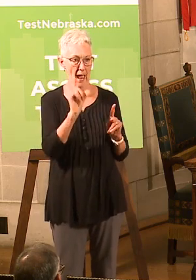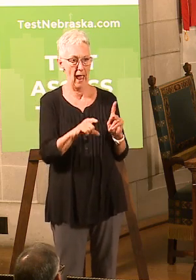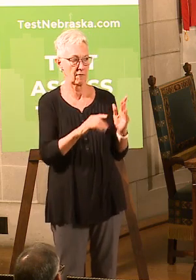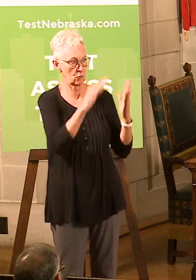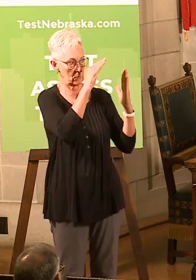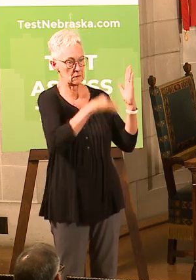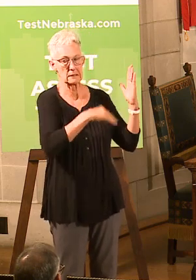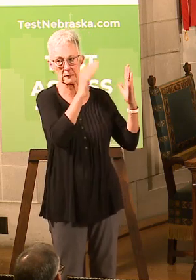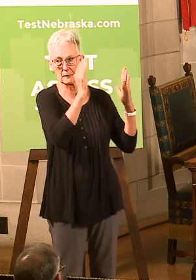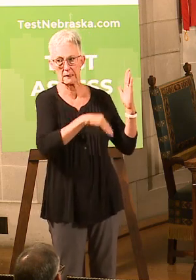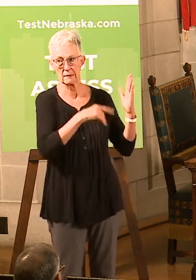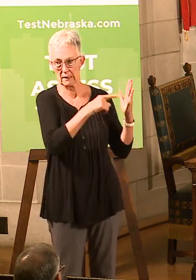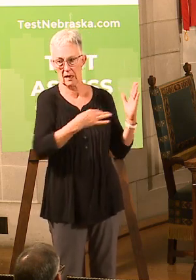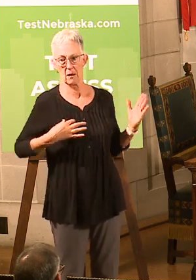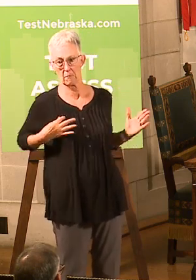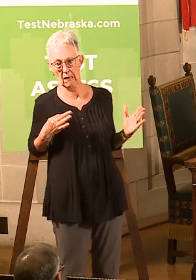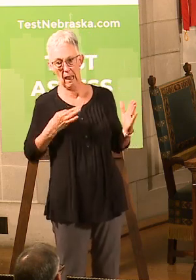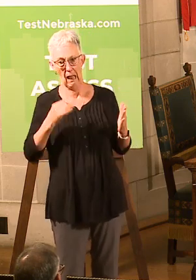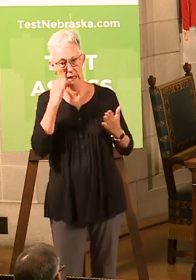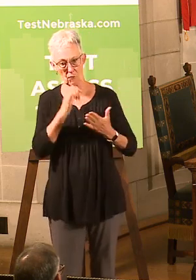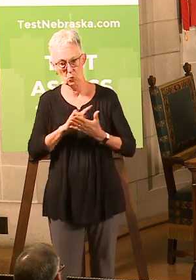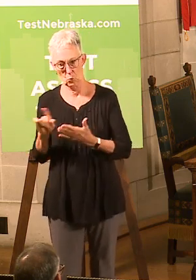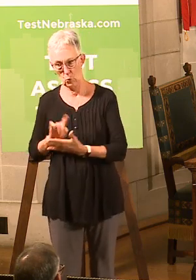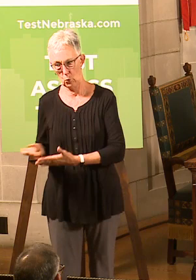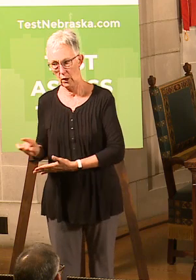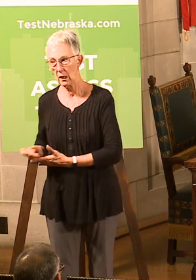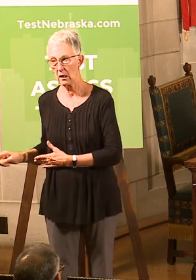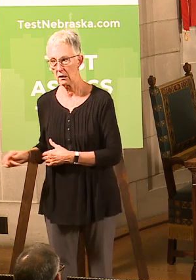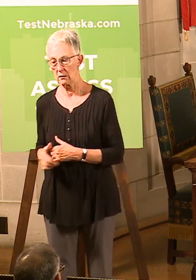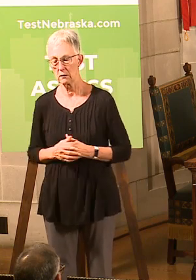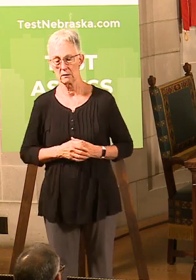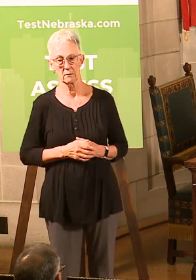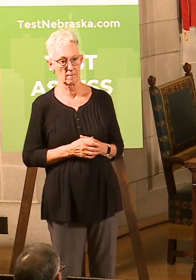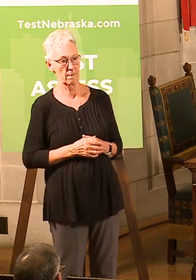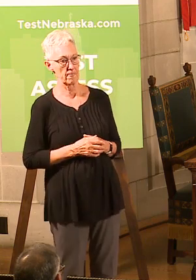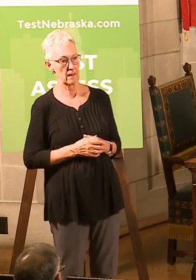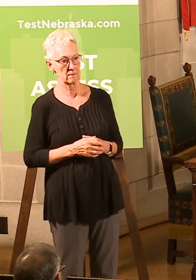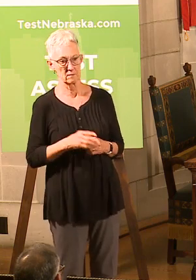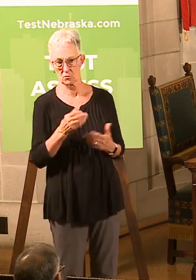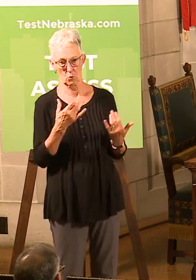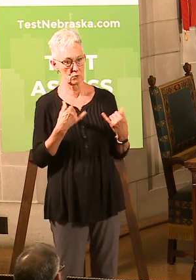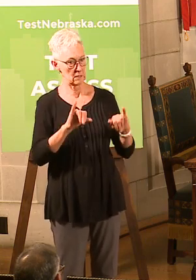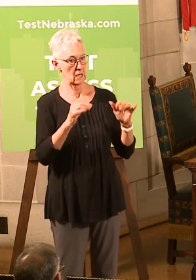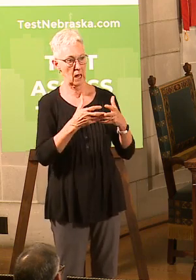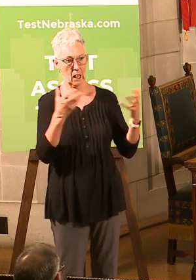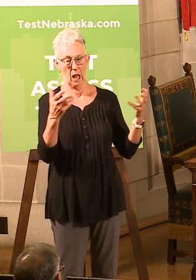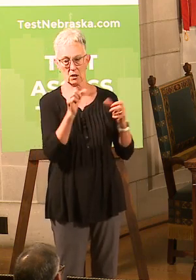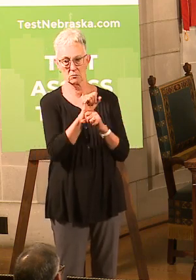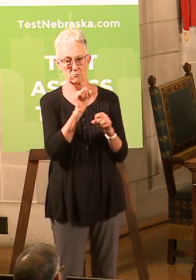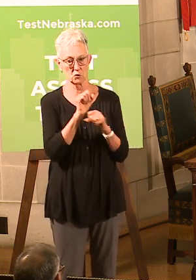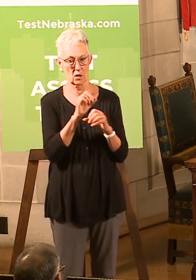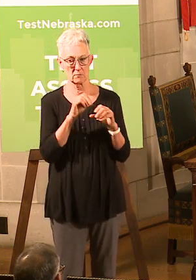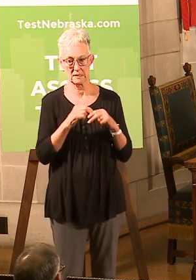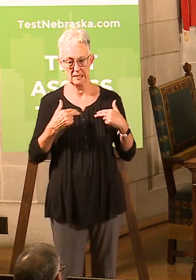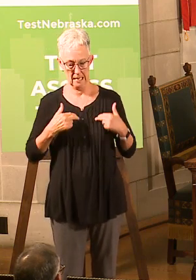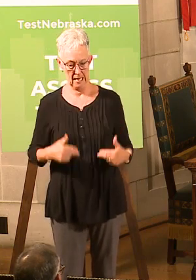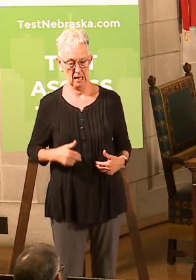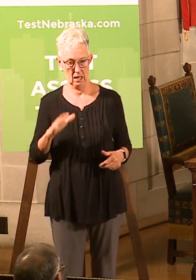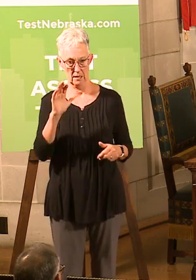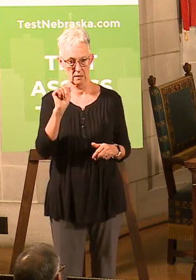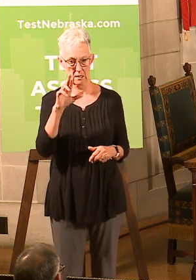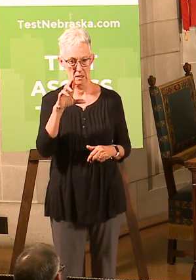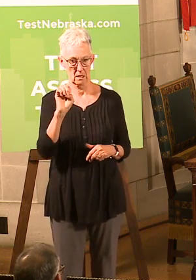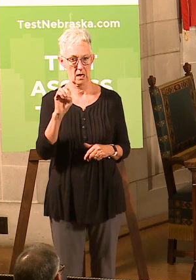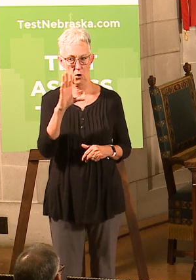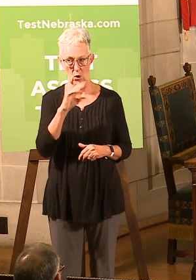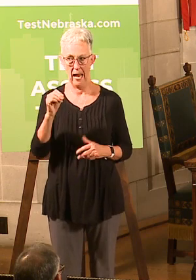program at the community colleges will be eligible for that. Lots of jobs still in health care and advanced manufacturing if people are